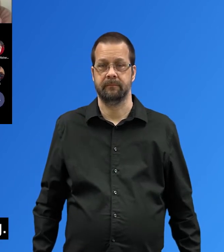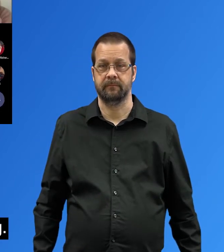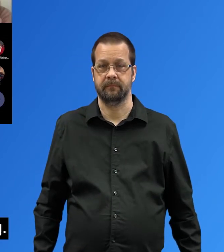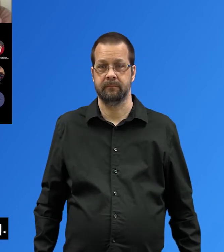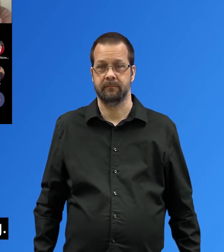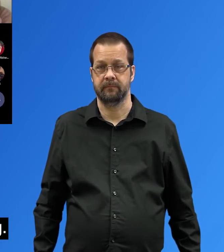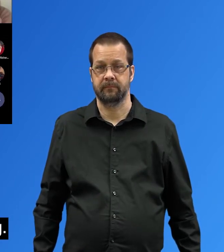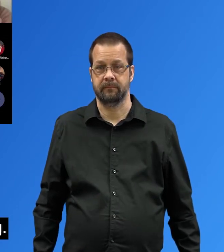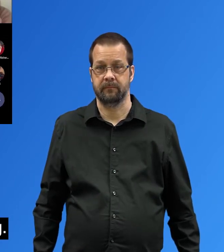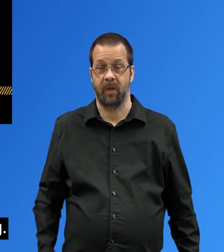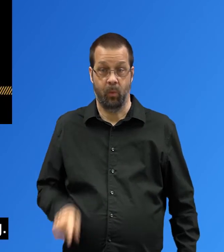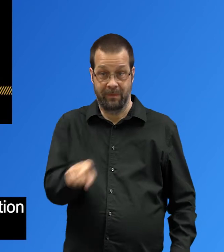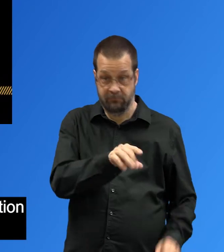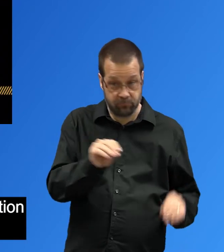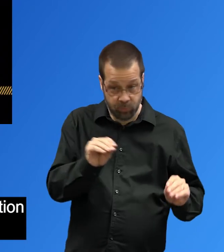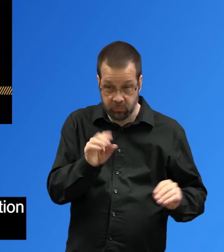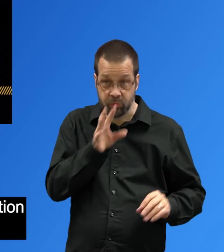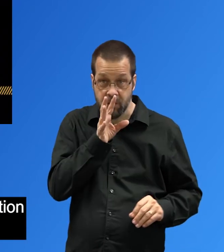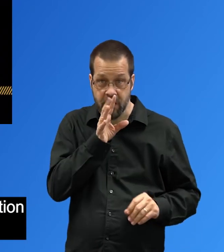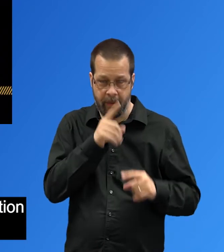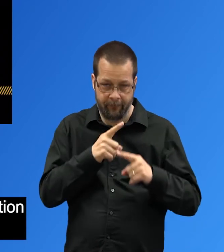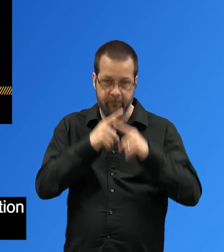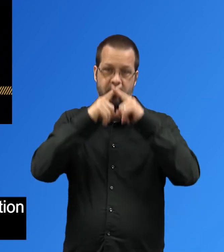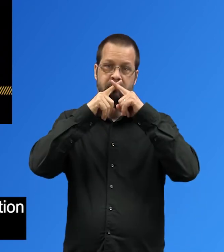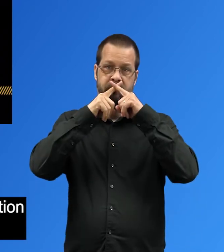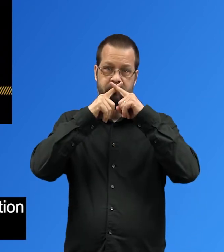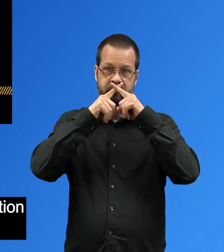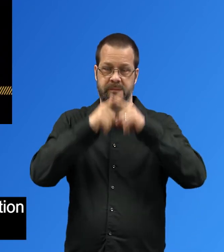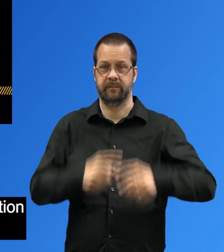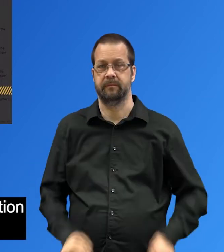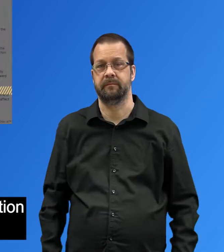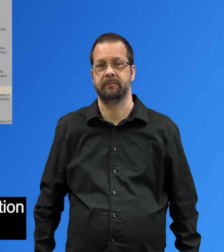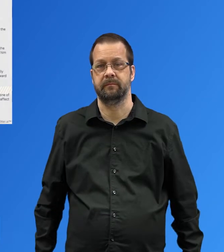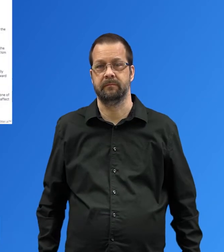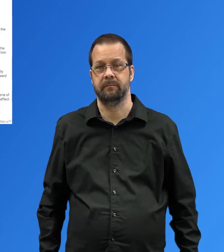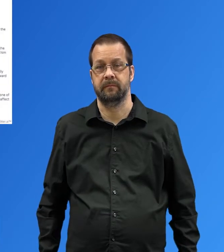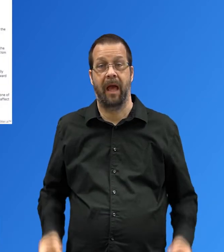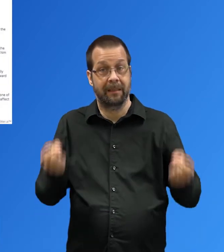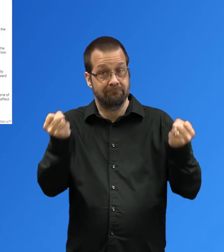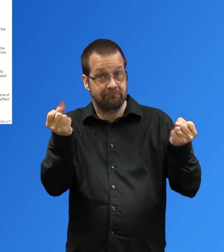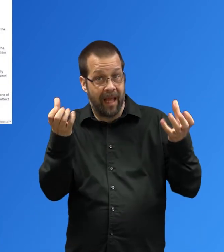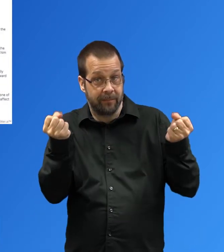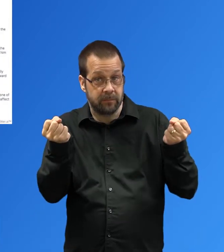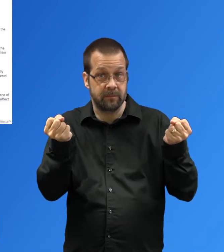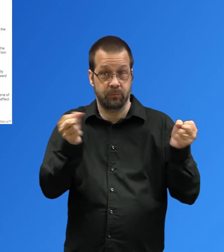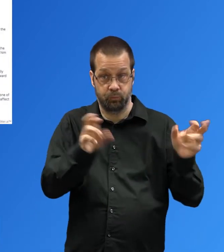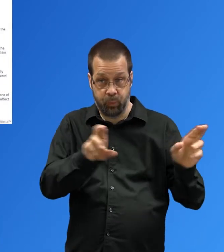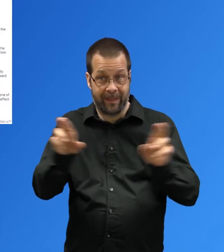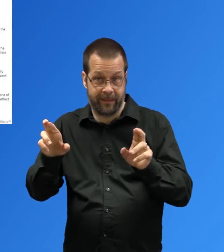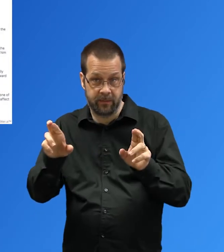are not speaking Have ASL interpreter and caption windows up and running before the meeting starts